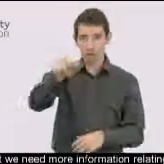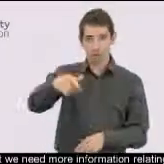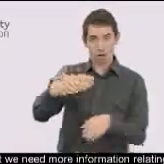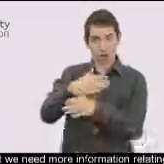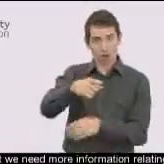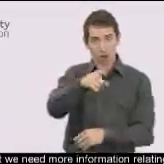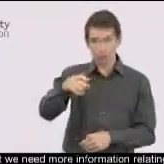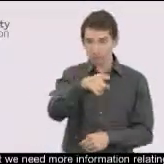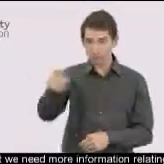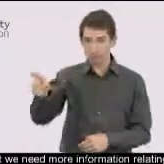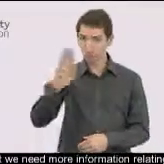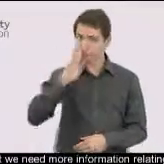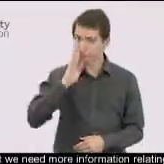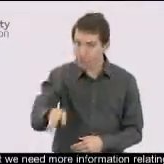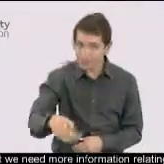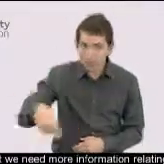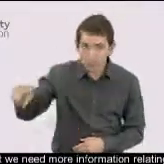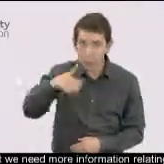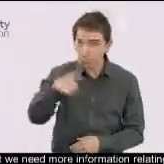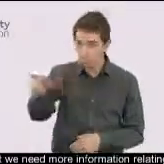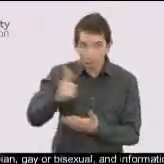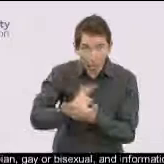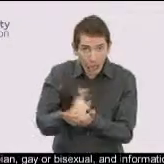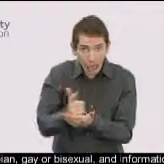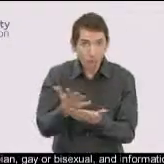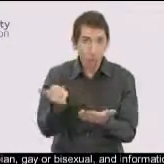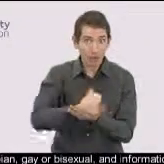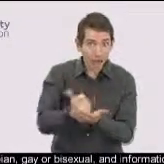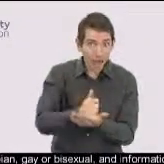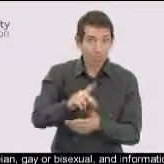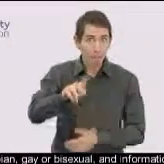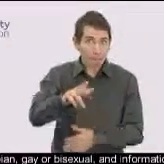gay or bisexual, and information about their religious beliefs.